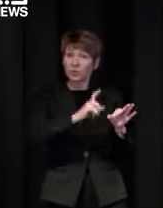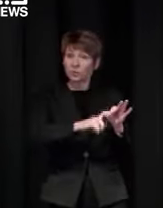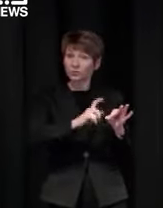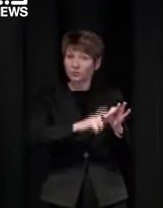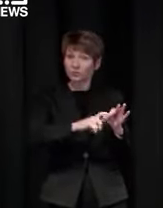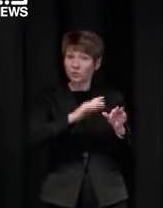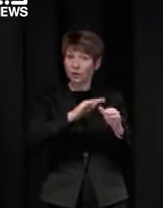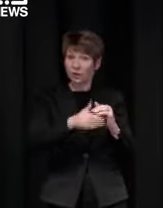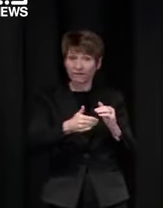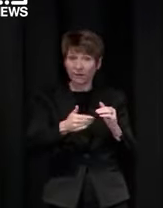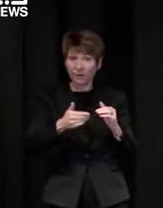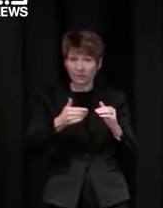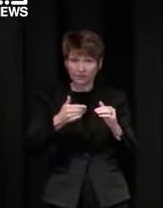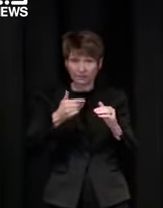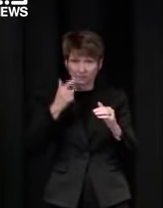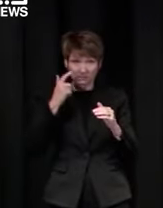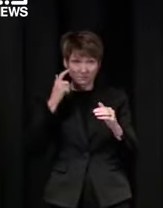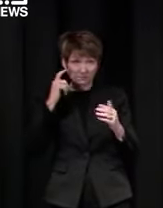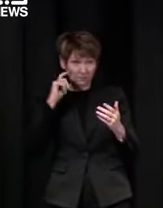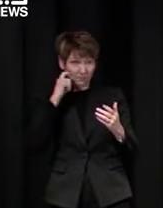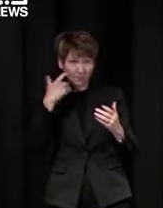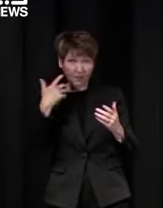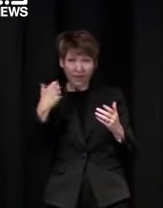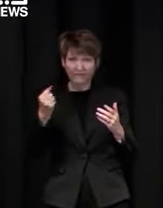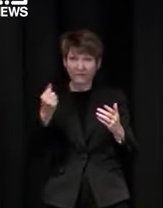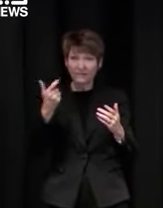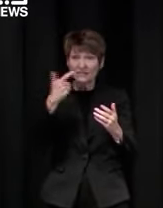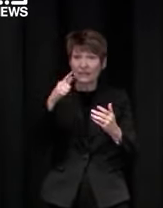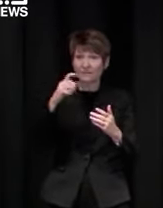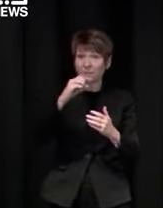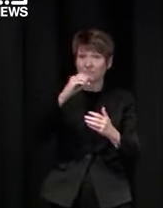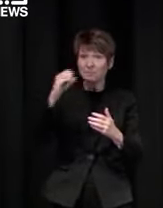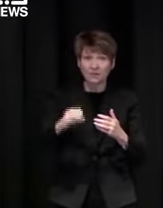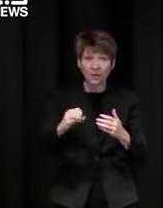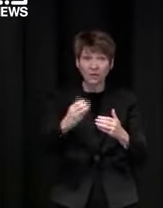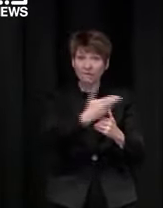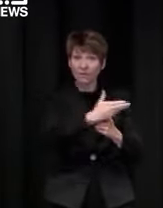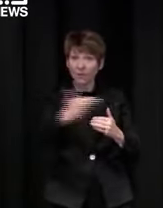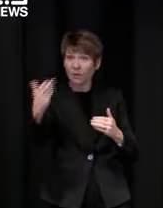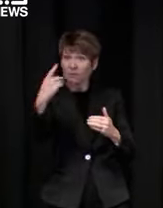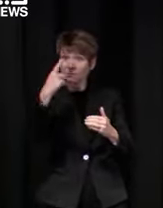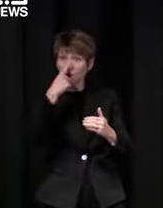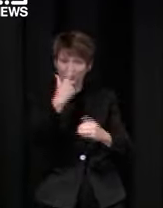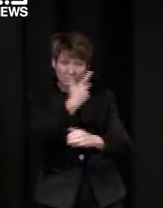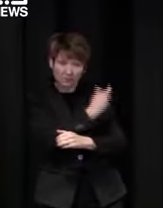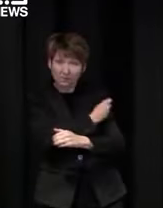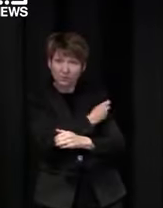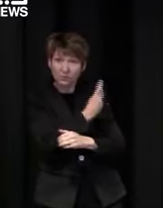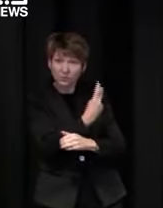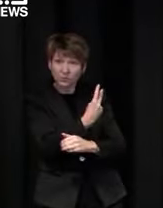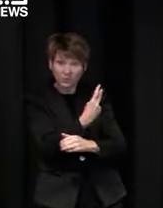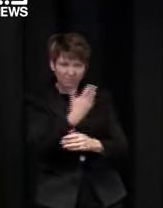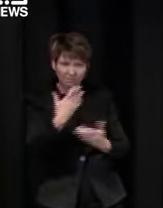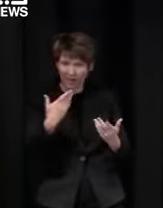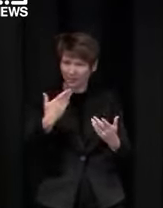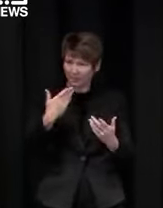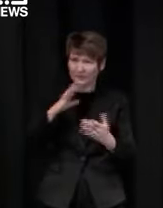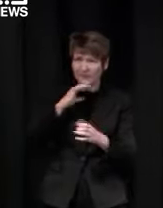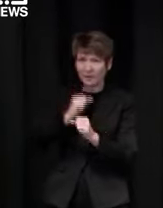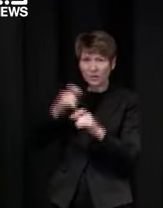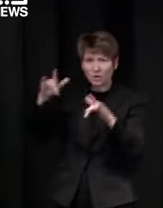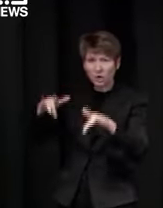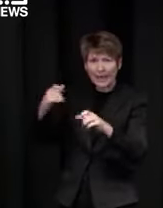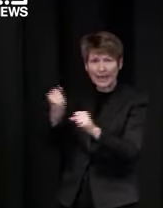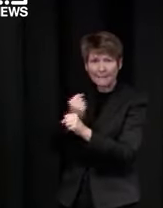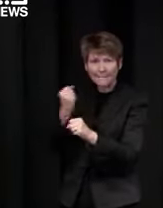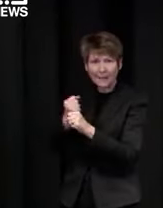in place in terms of a verifiable way via services victoria oh well it would be it would be heroic for anyone to